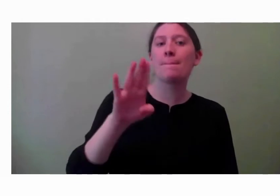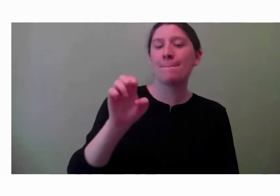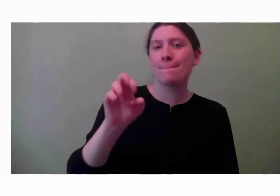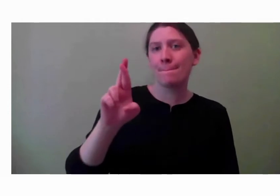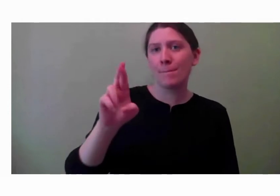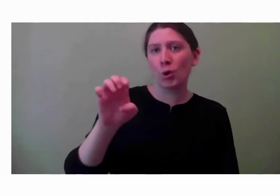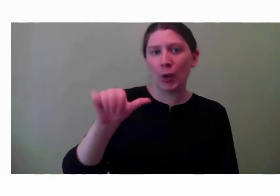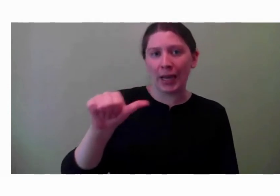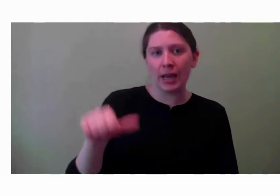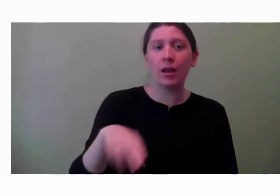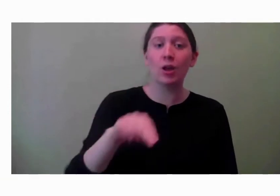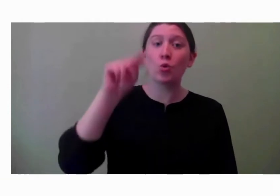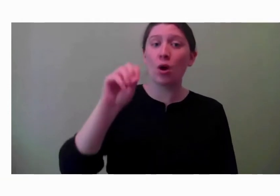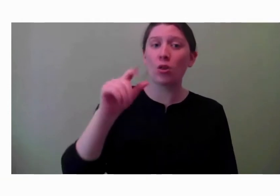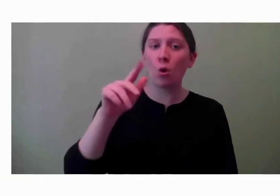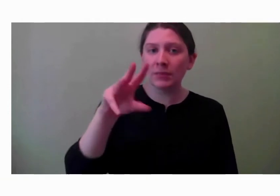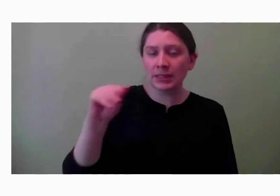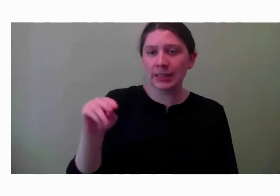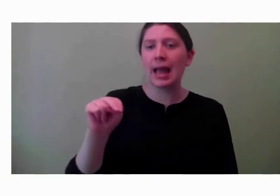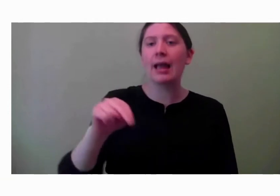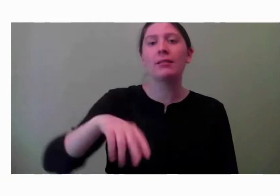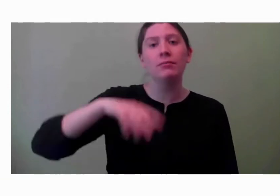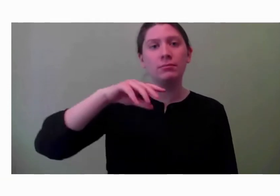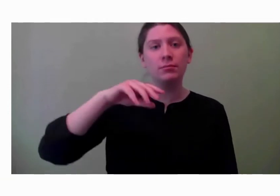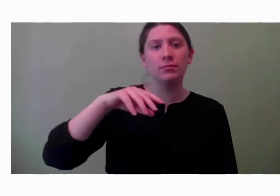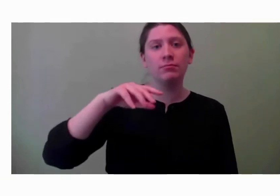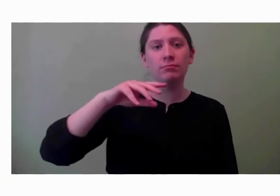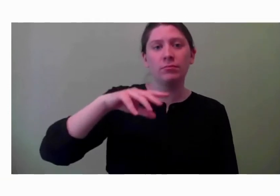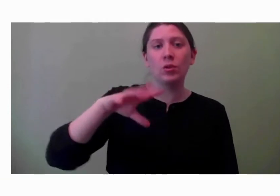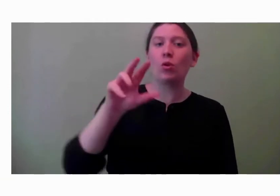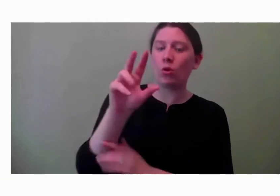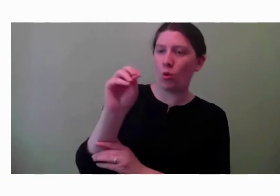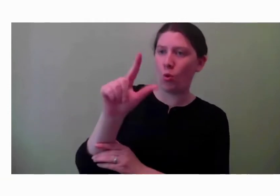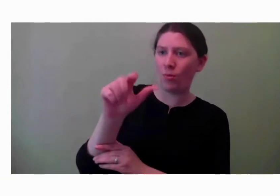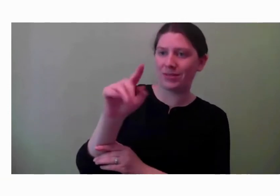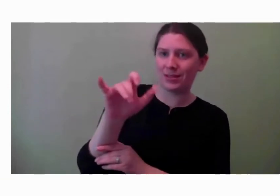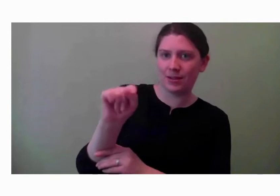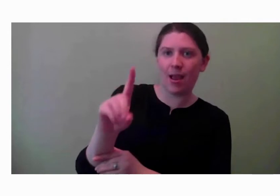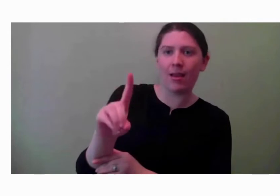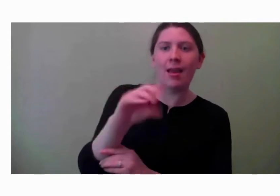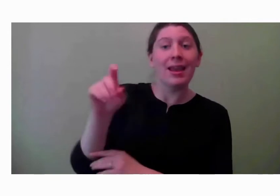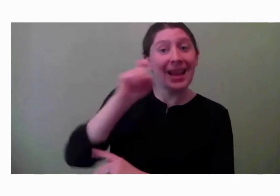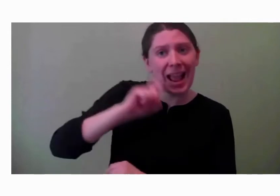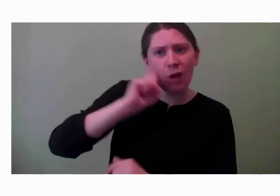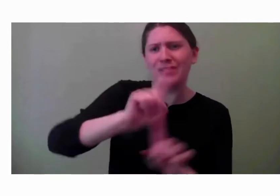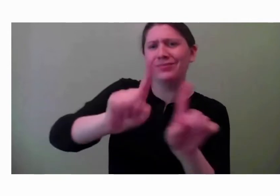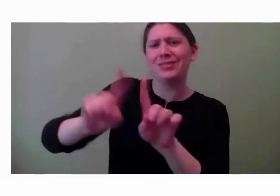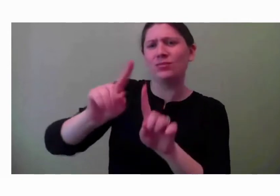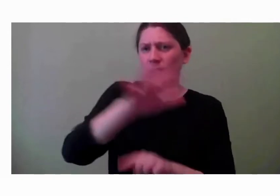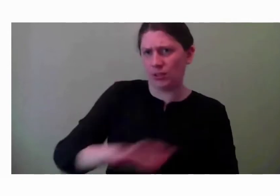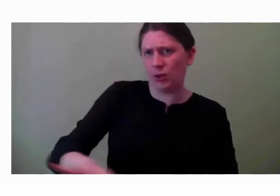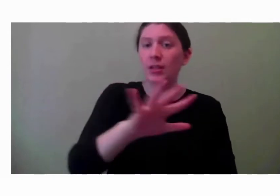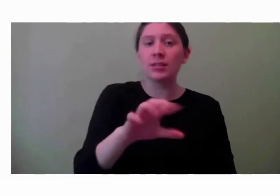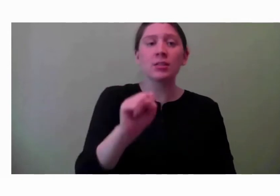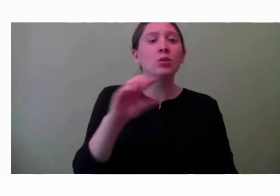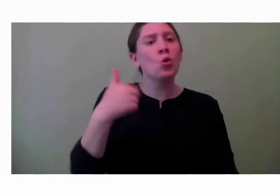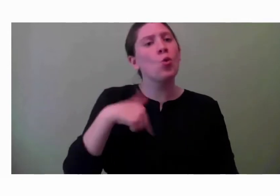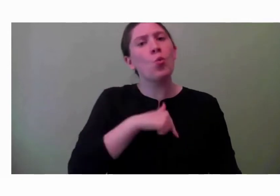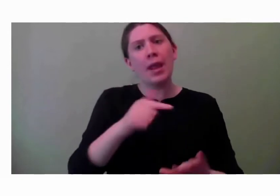in Northeast Ohio. And then we continue to identify the barriers that people with disabilities and their families are facing and experiencing to help work to